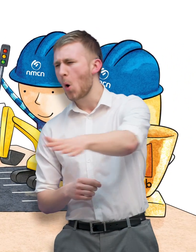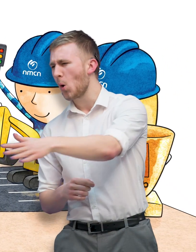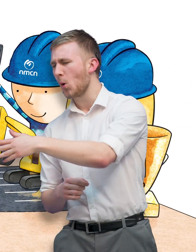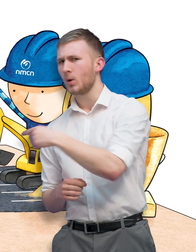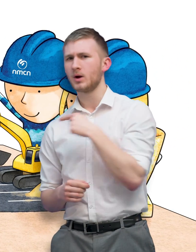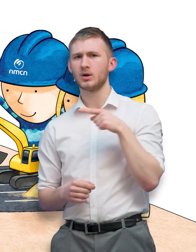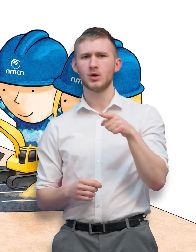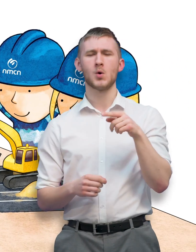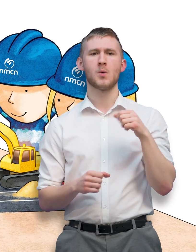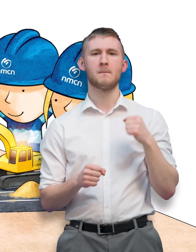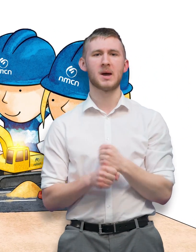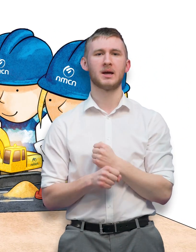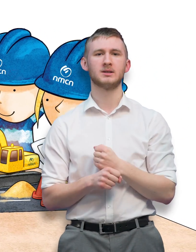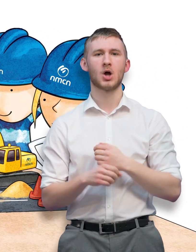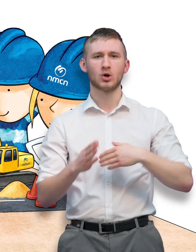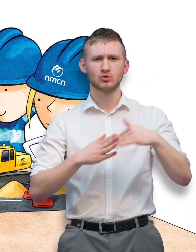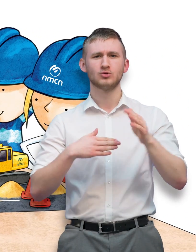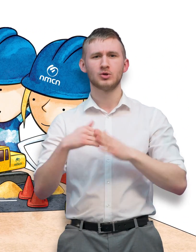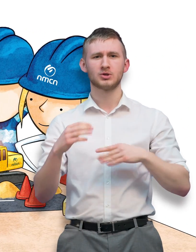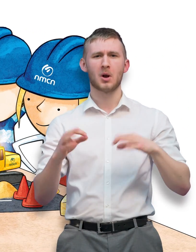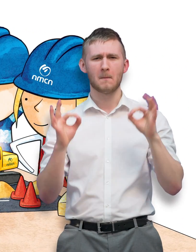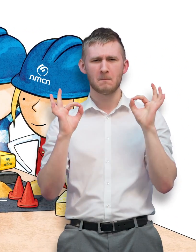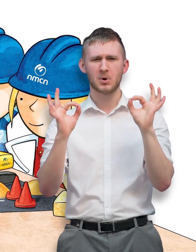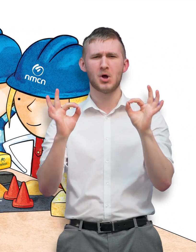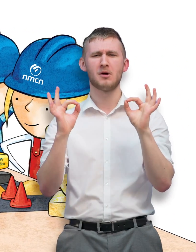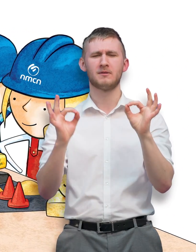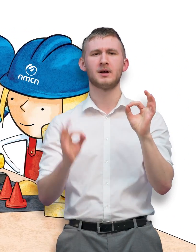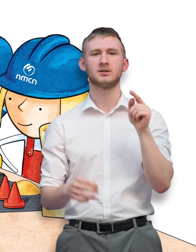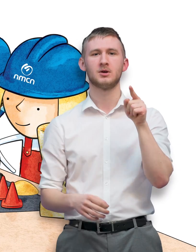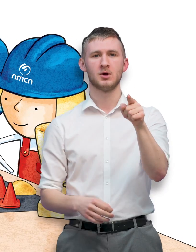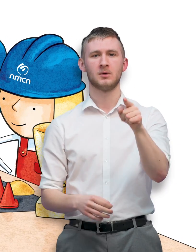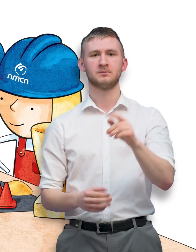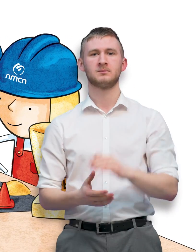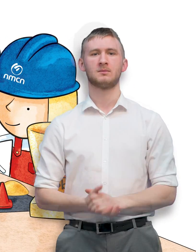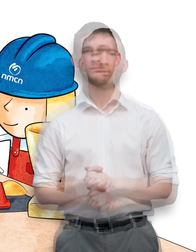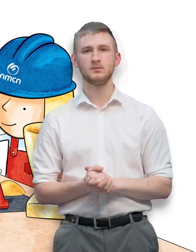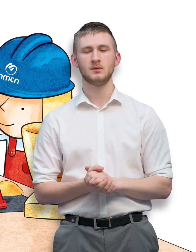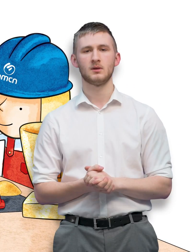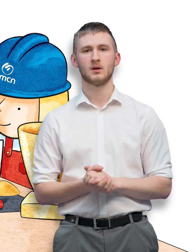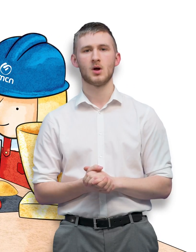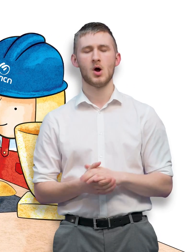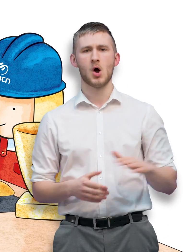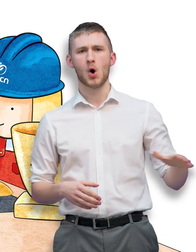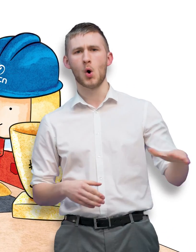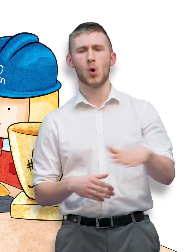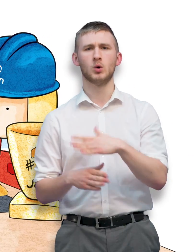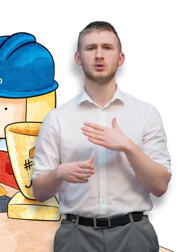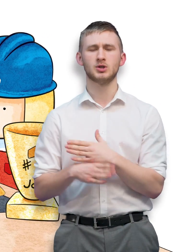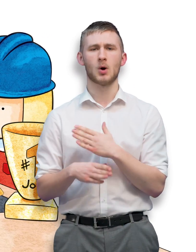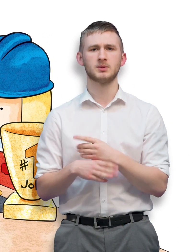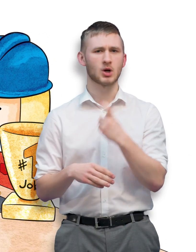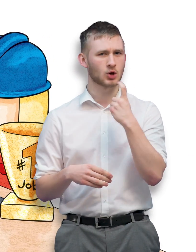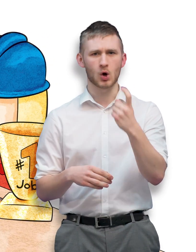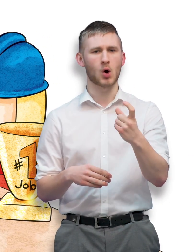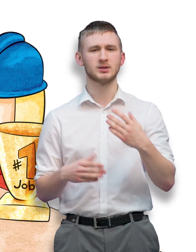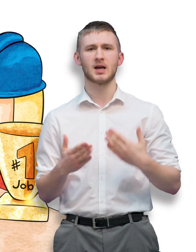Construction is perfect for you All of these jobs just couldn't exist Without the work that you've done